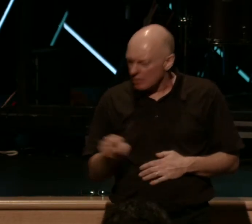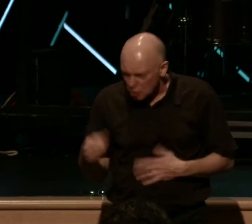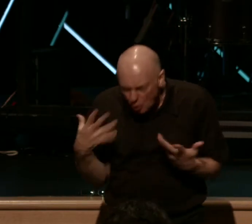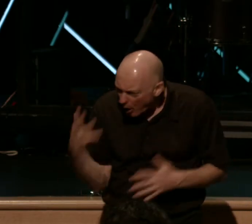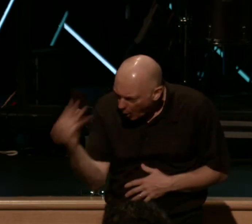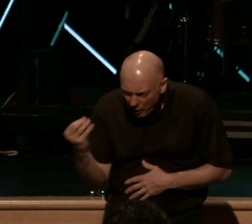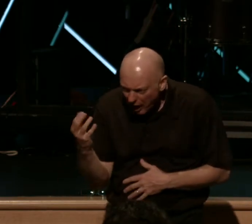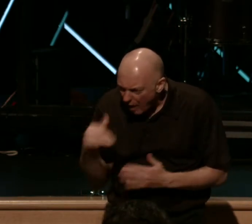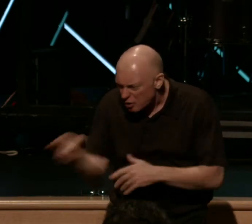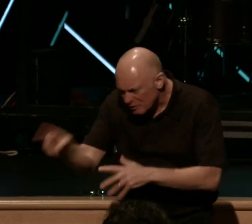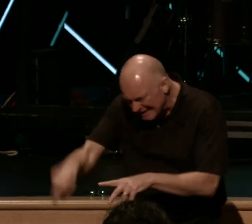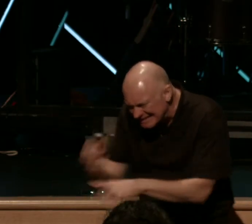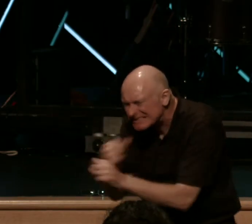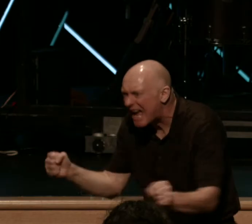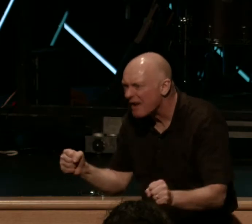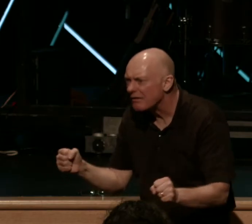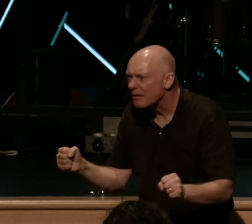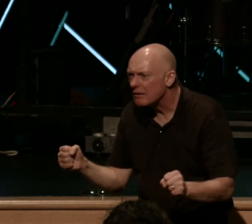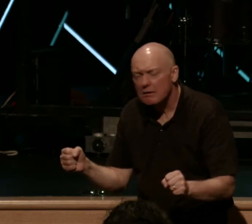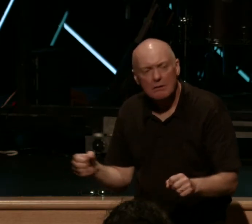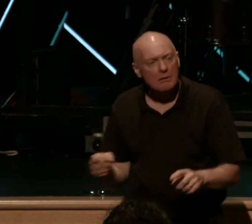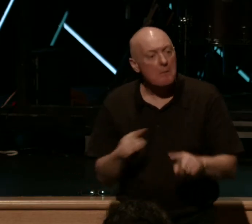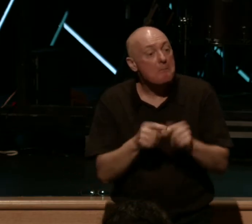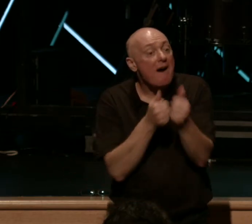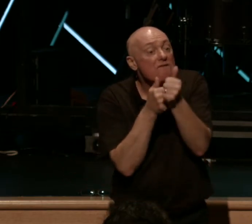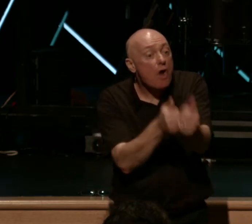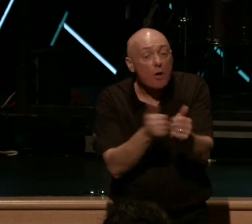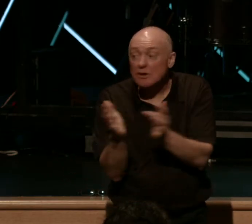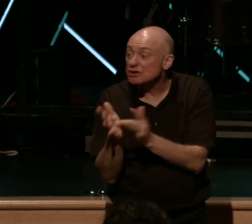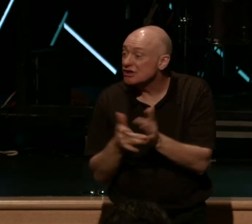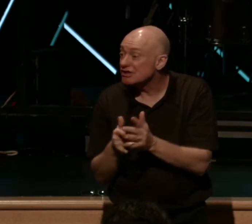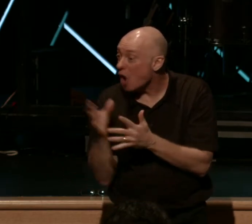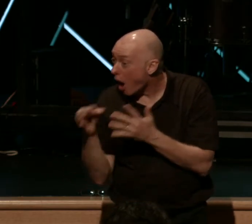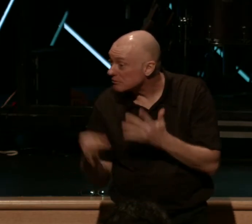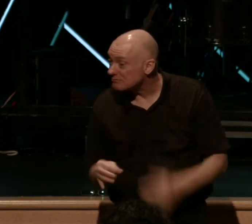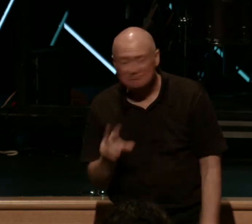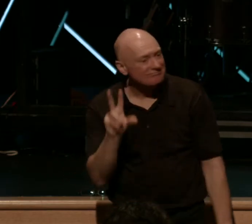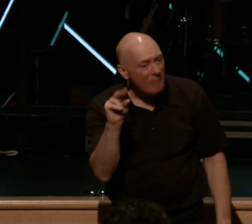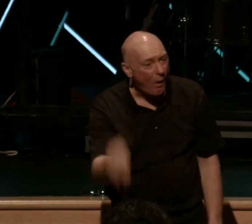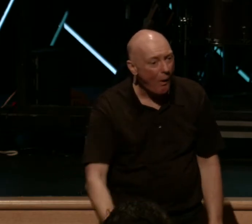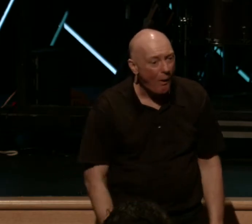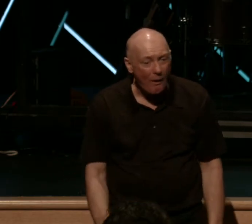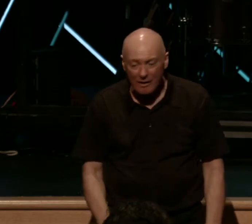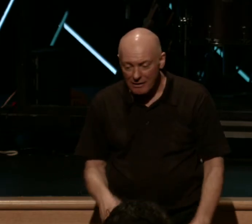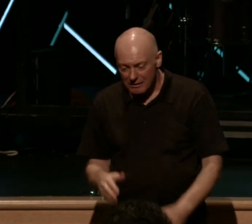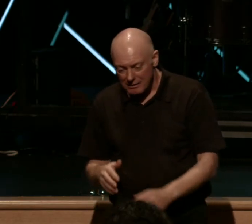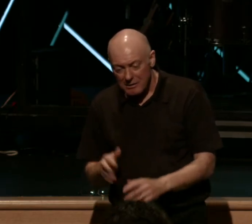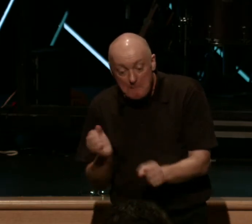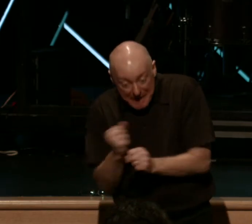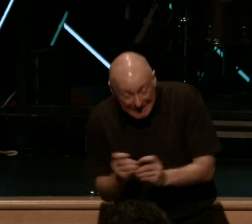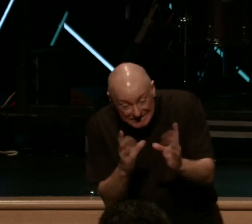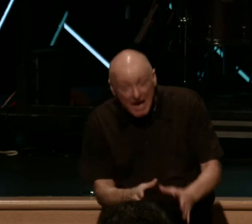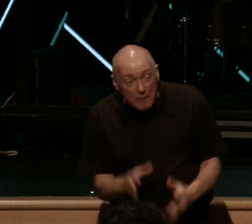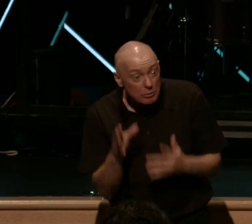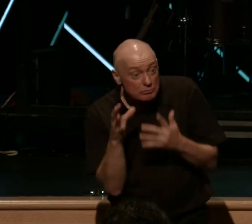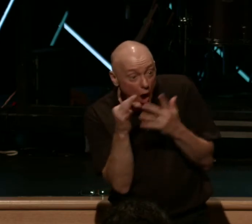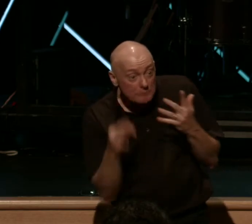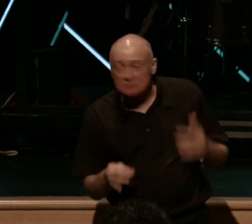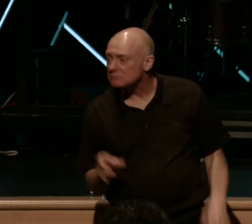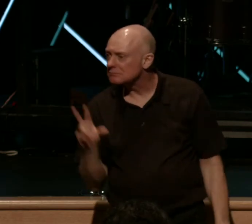You need to be saved. But then following Jesus is an option and discipleship is a choice and no one ever chooses discipleship. Why would I want to do work?